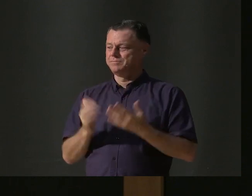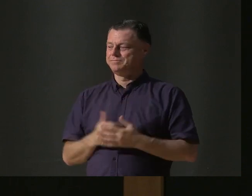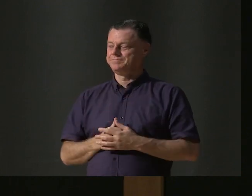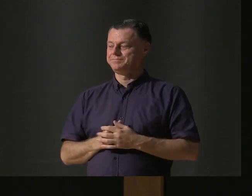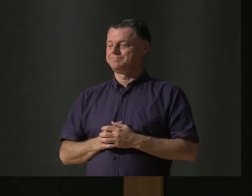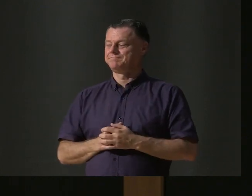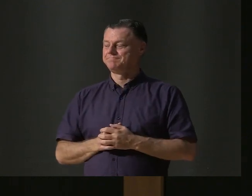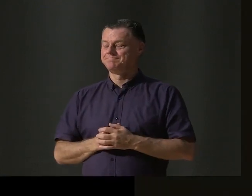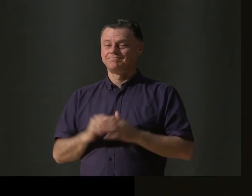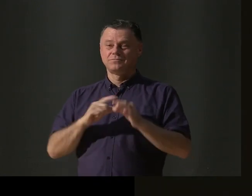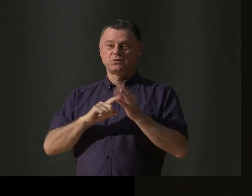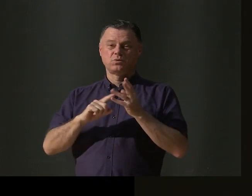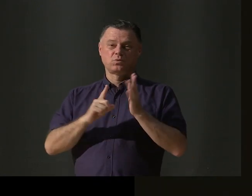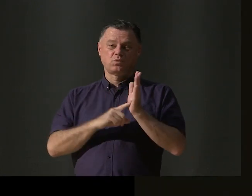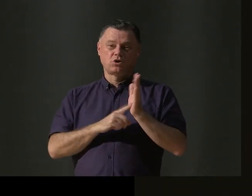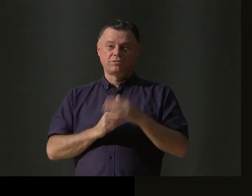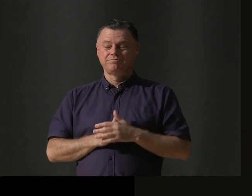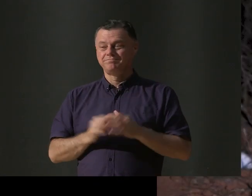Quolls. Bilbies.